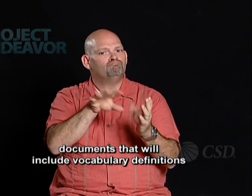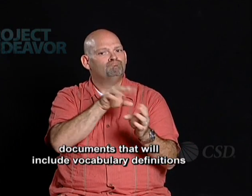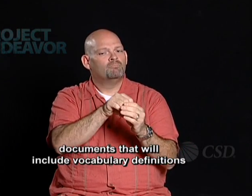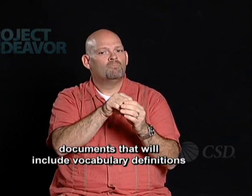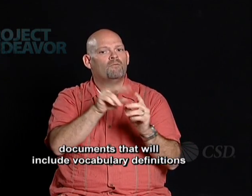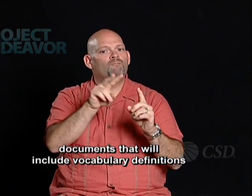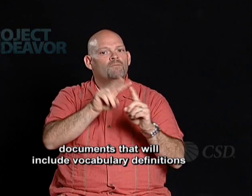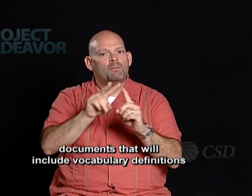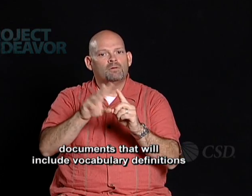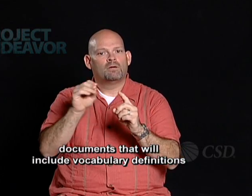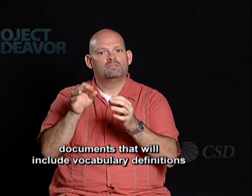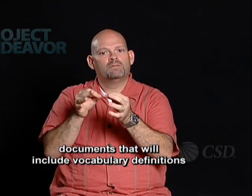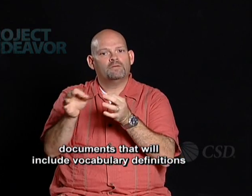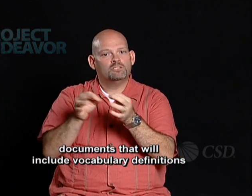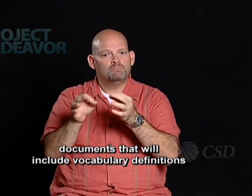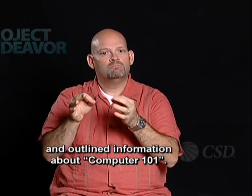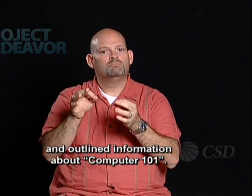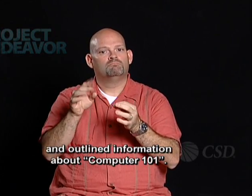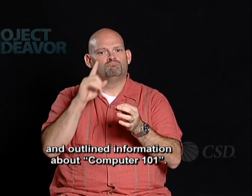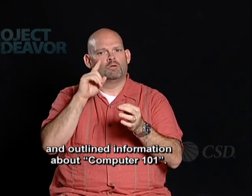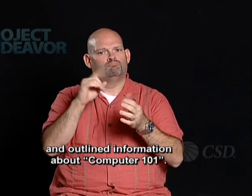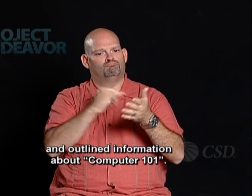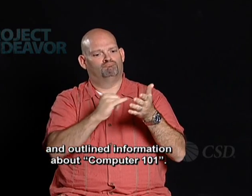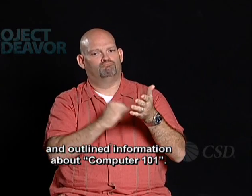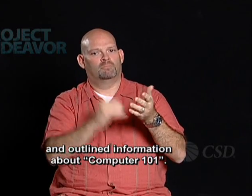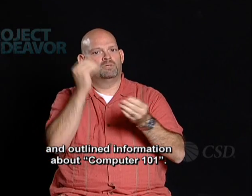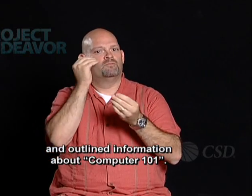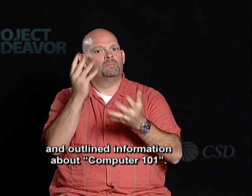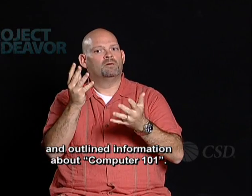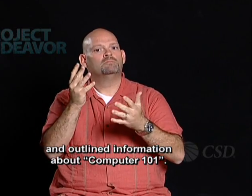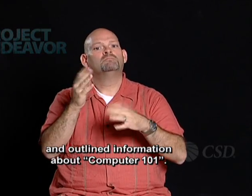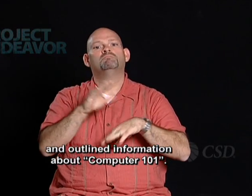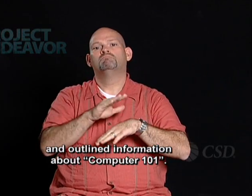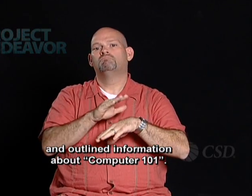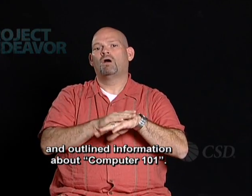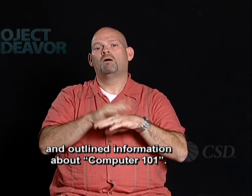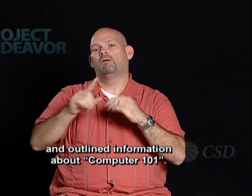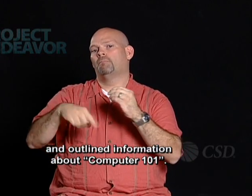include vocabulary definitions and outlined information about Computer 101.